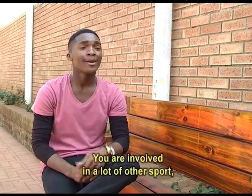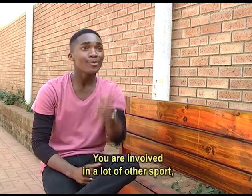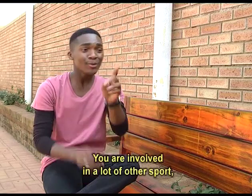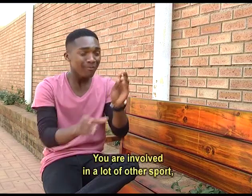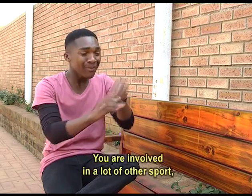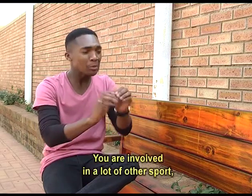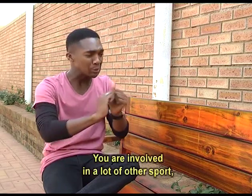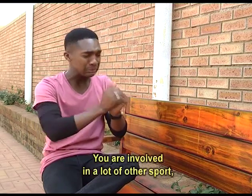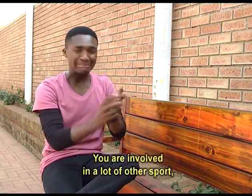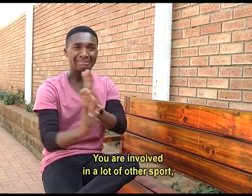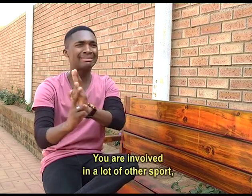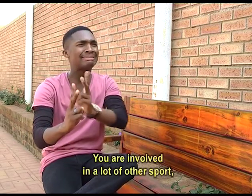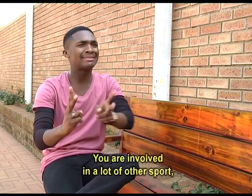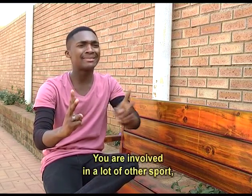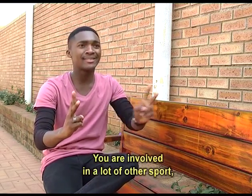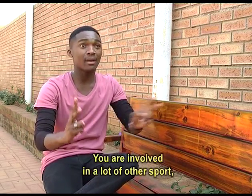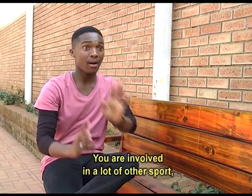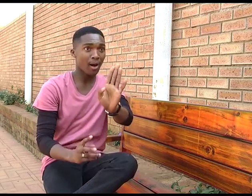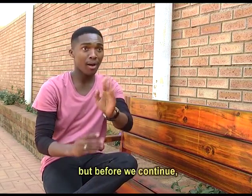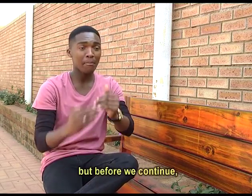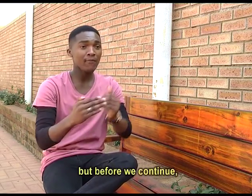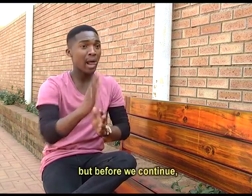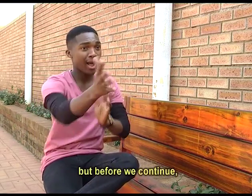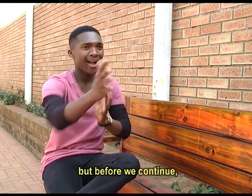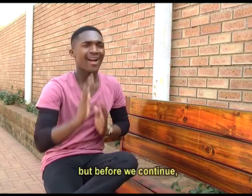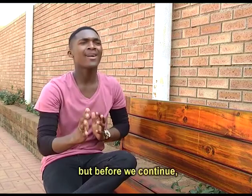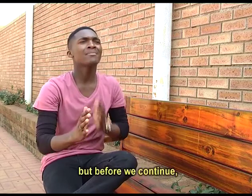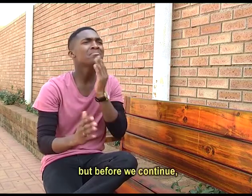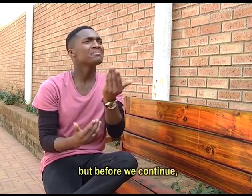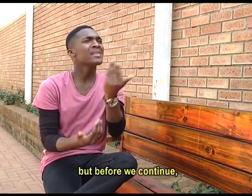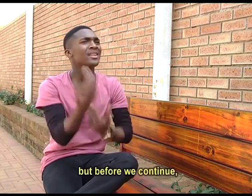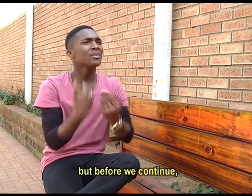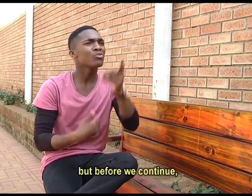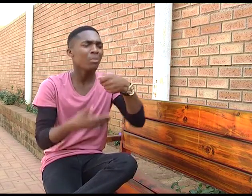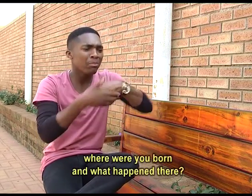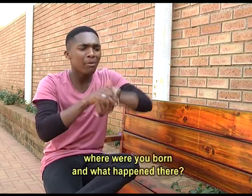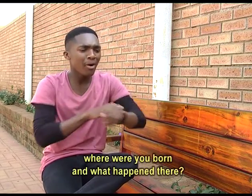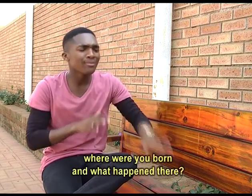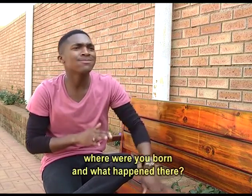You are involved in a lot of other sport but before we continue, where were you born and what happened there?